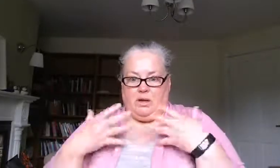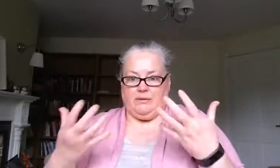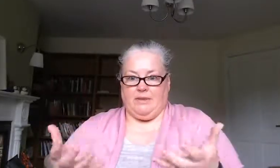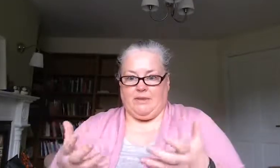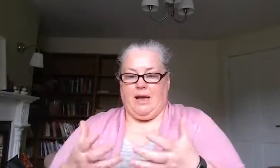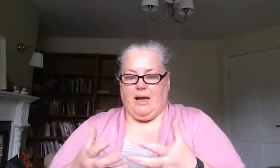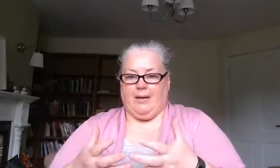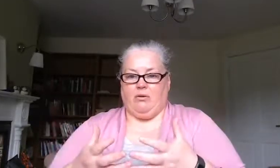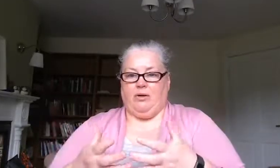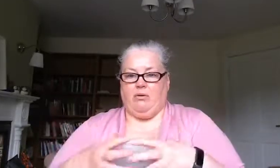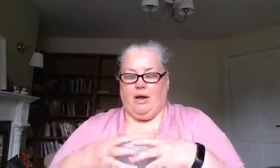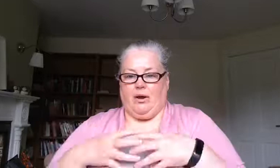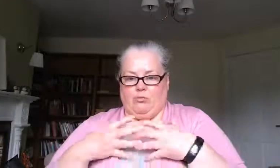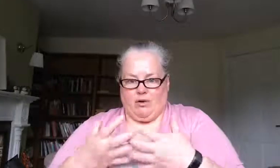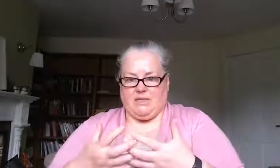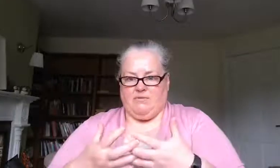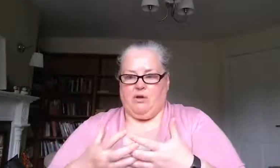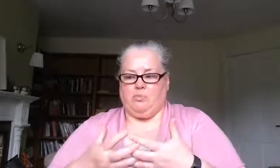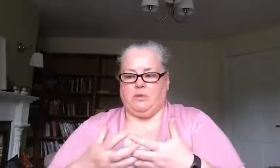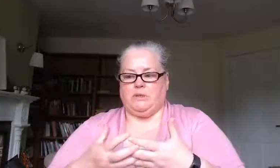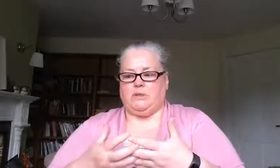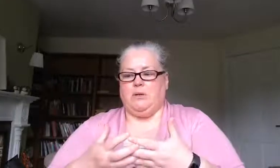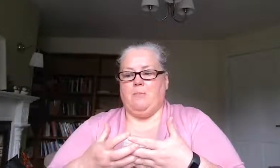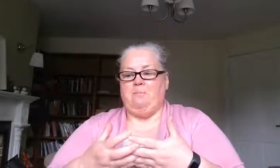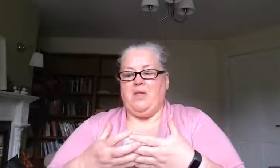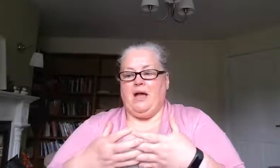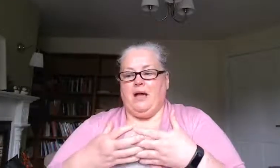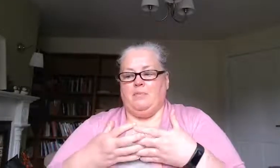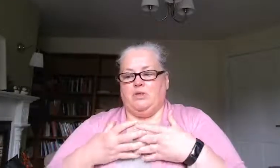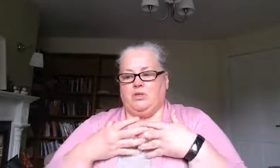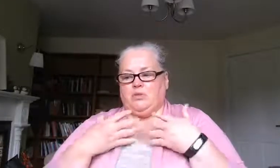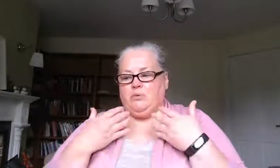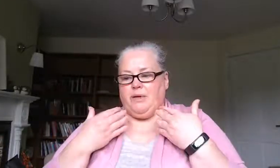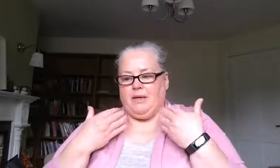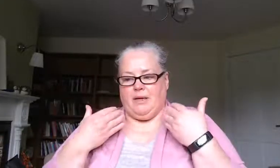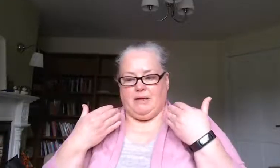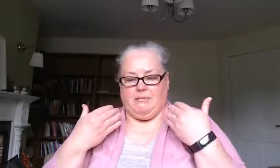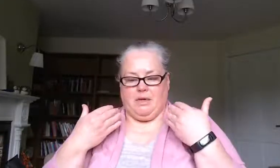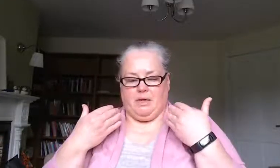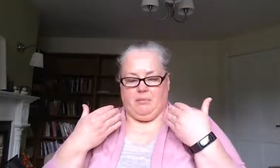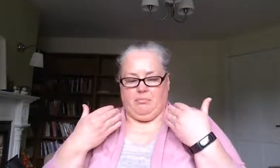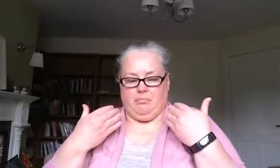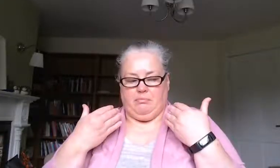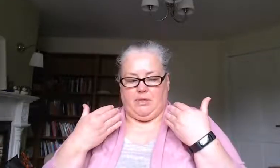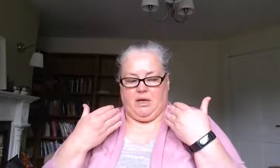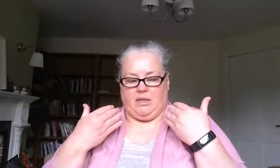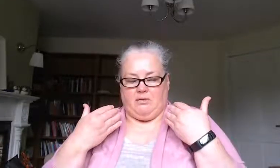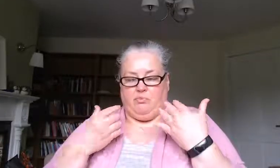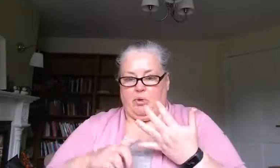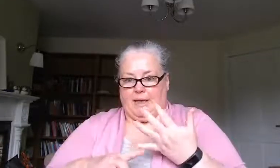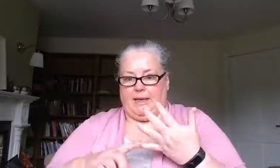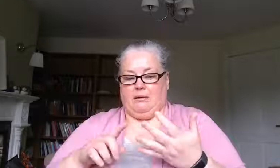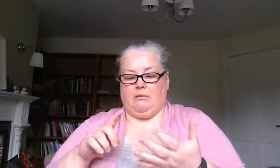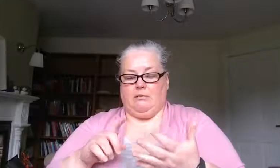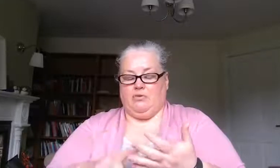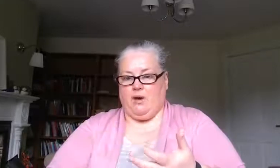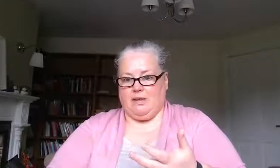these angry or aggressive outbursts and so you're talking about like uh the likes of bullying threats